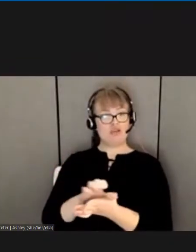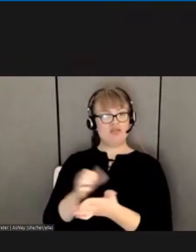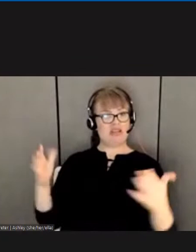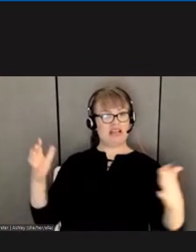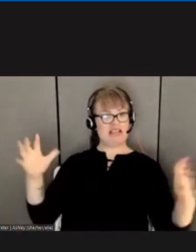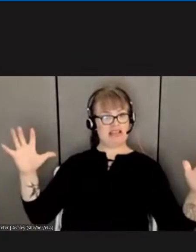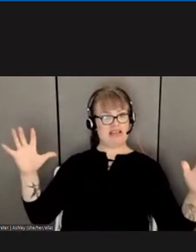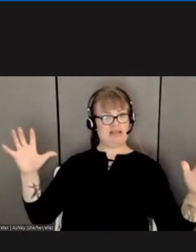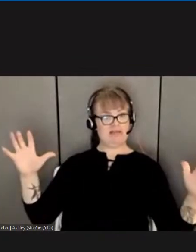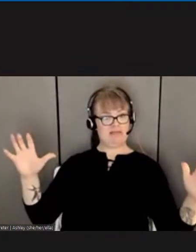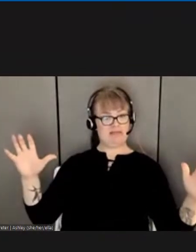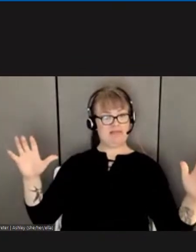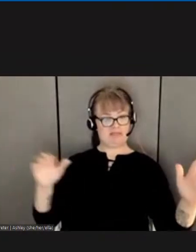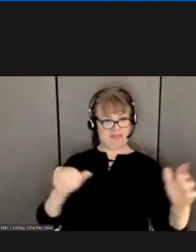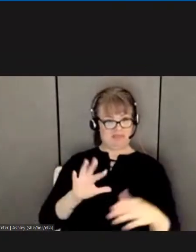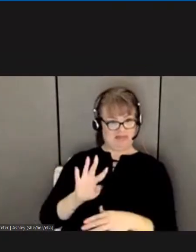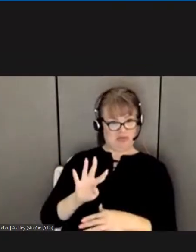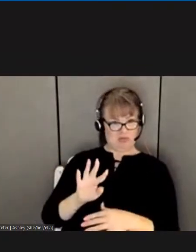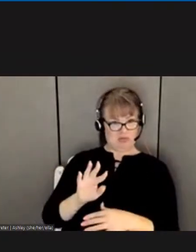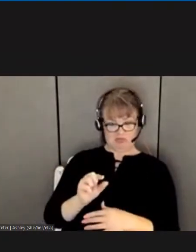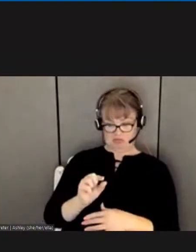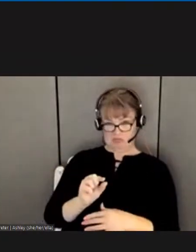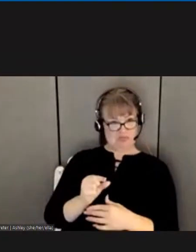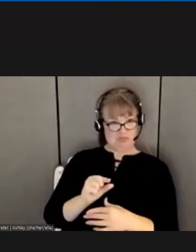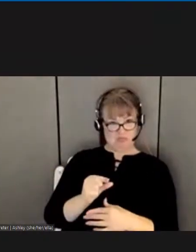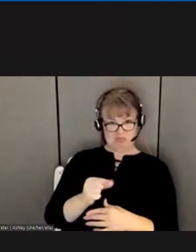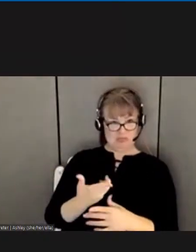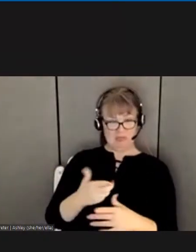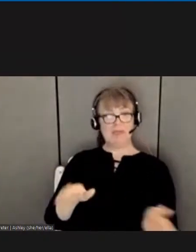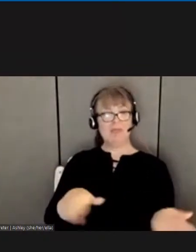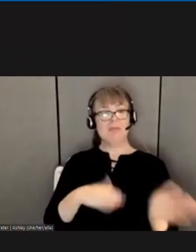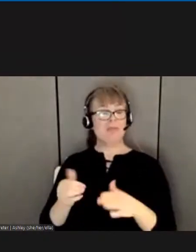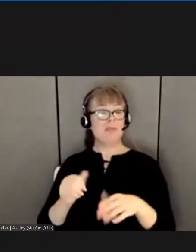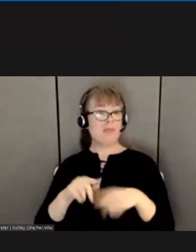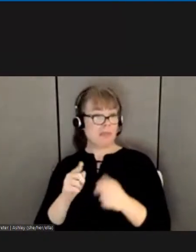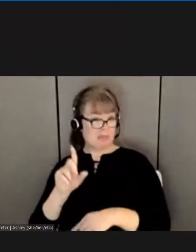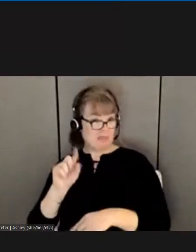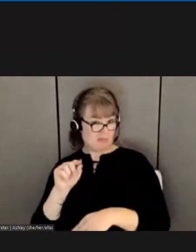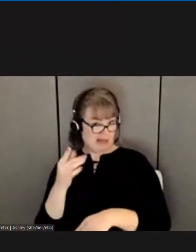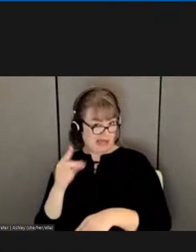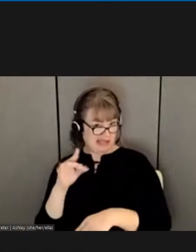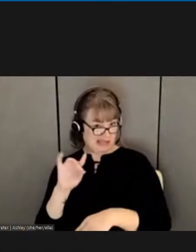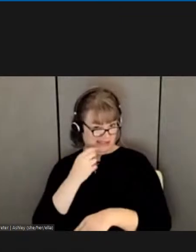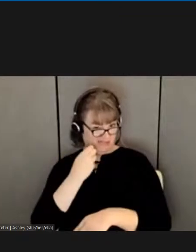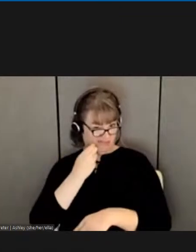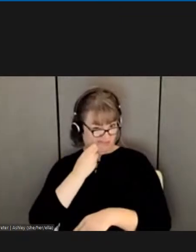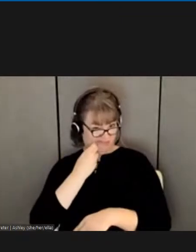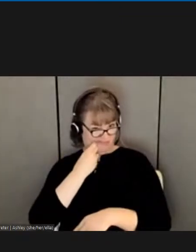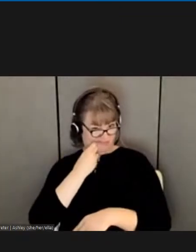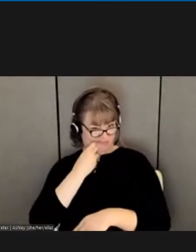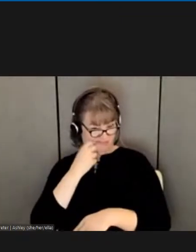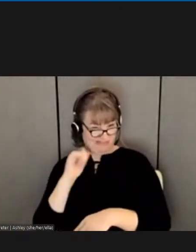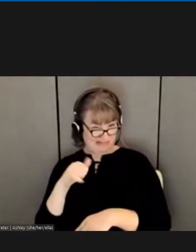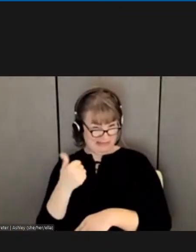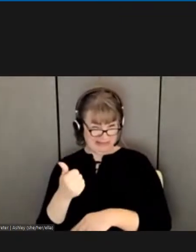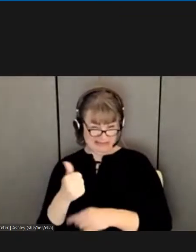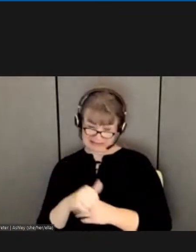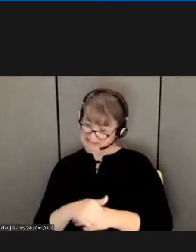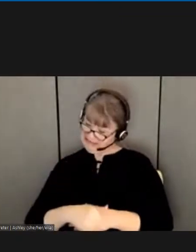The 2018 to 2021 contract, just for the APW represented employees, consisted of